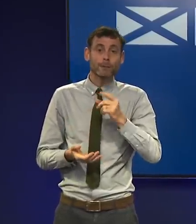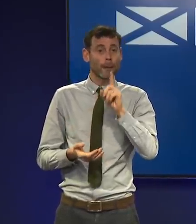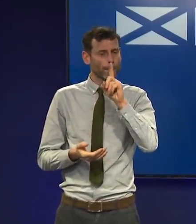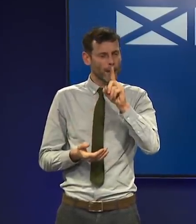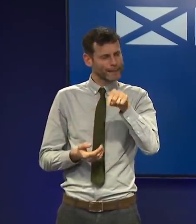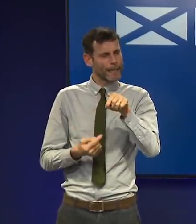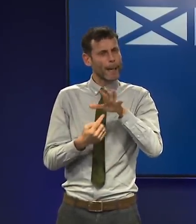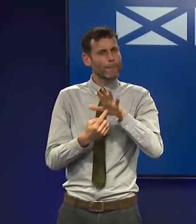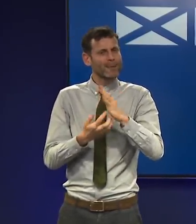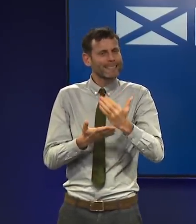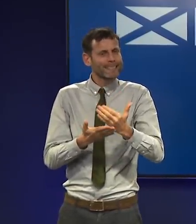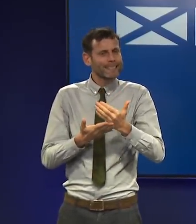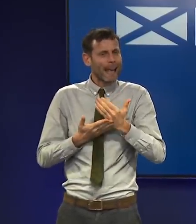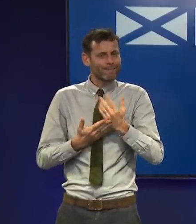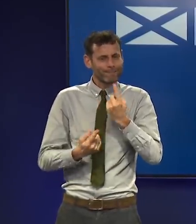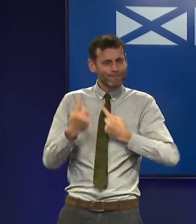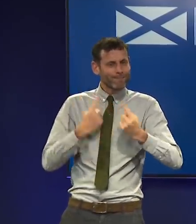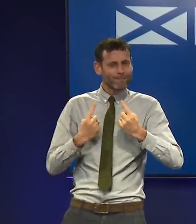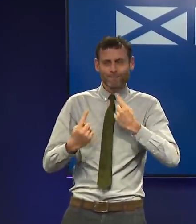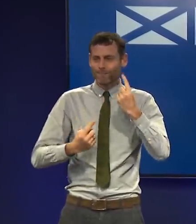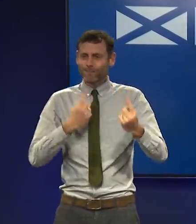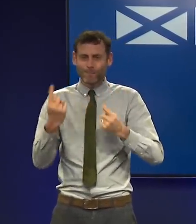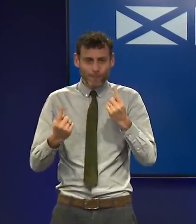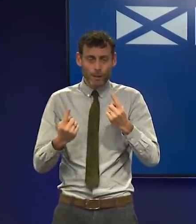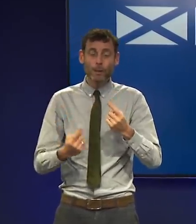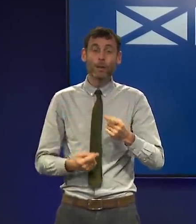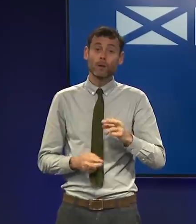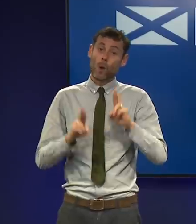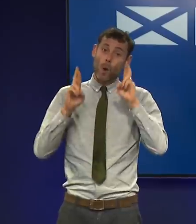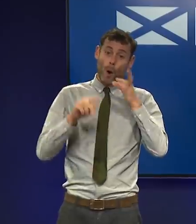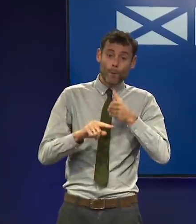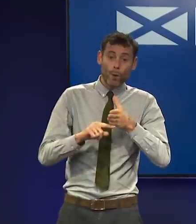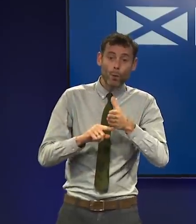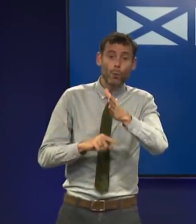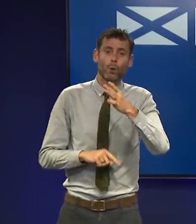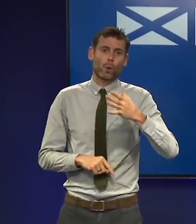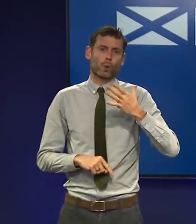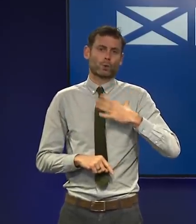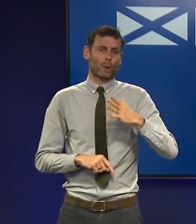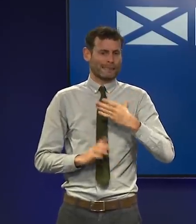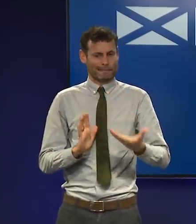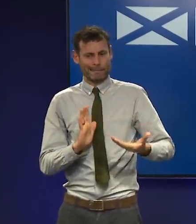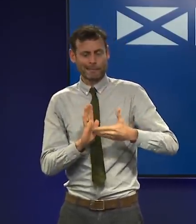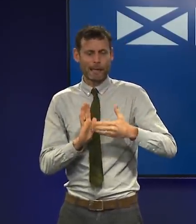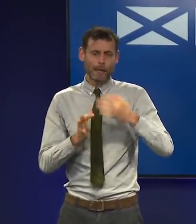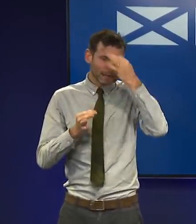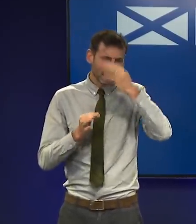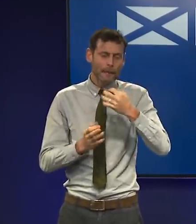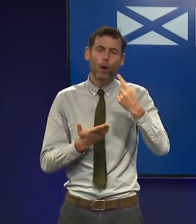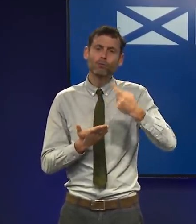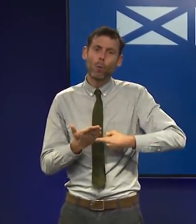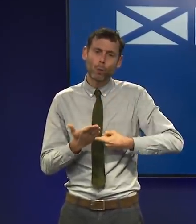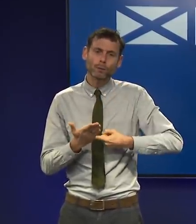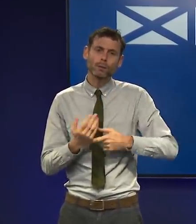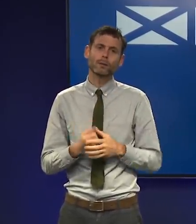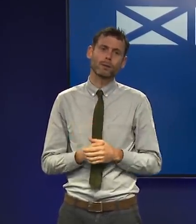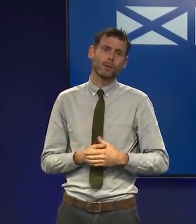and hopefully of avoiding the need for any tighter protections in the weeks to come. So please